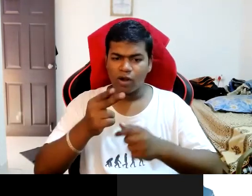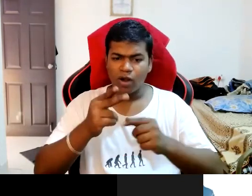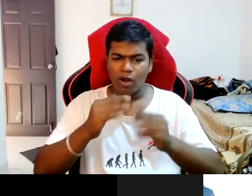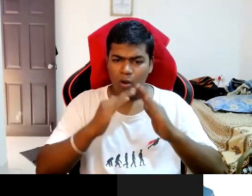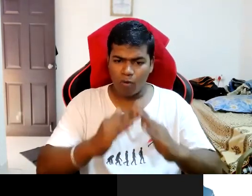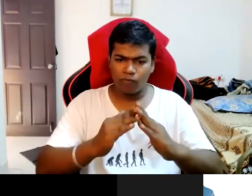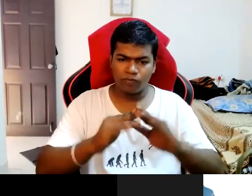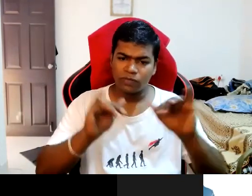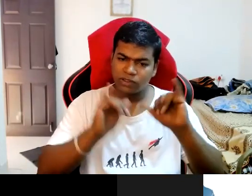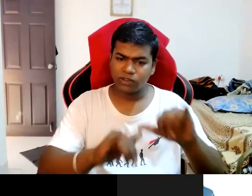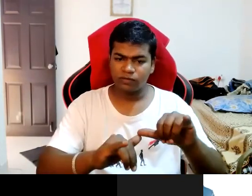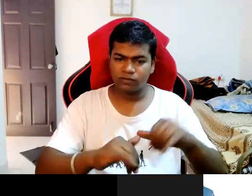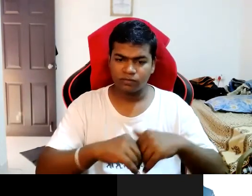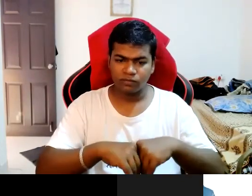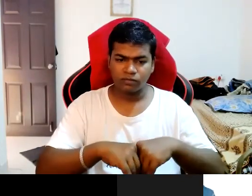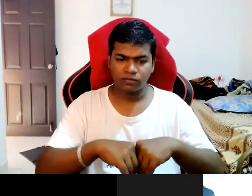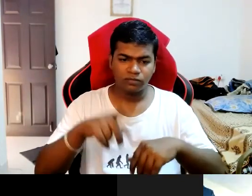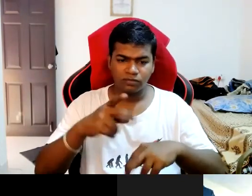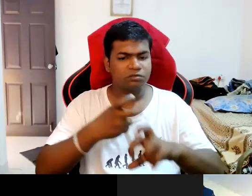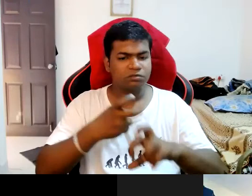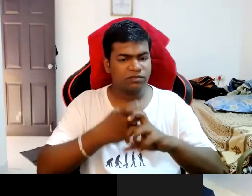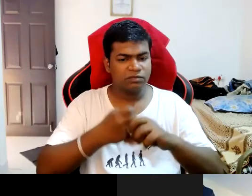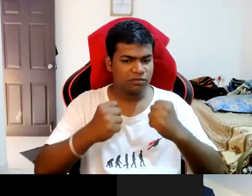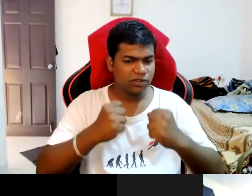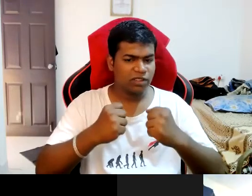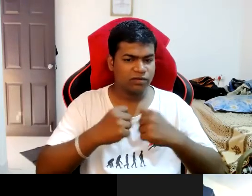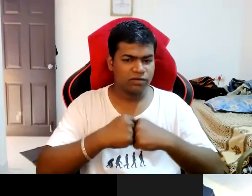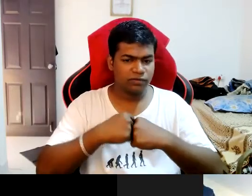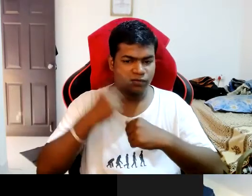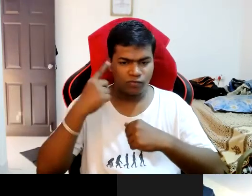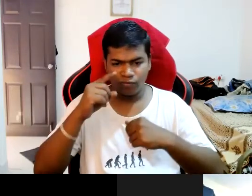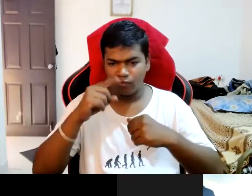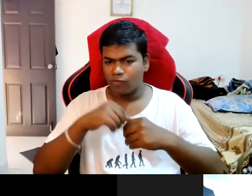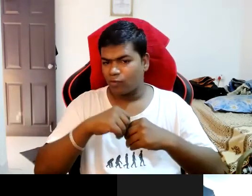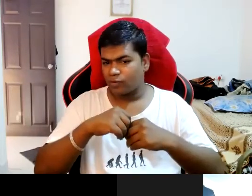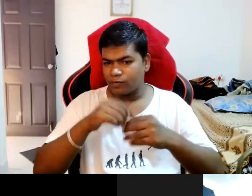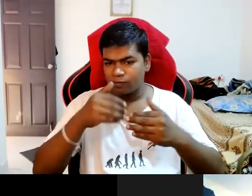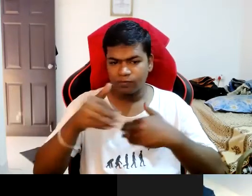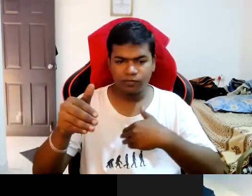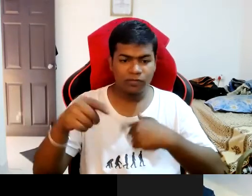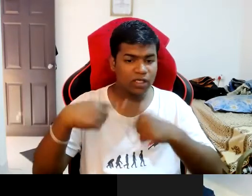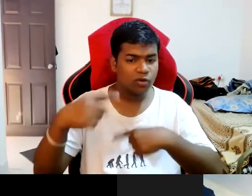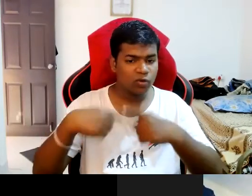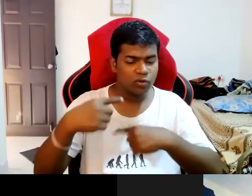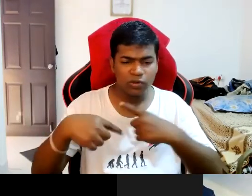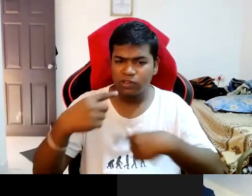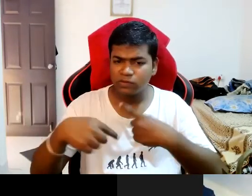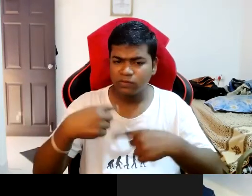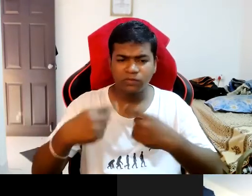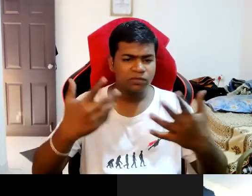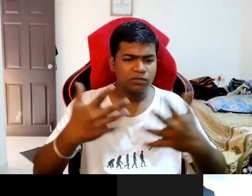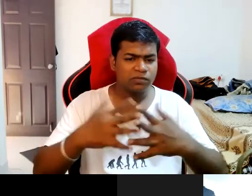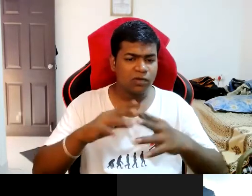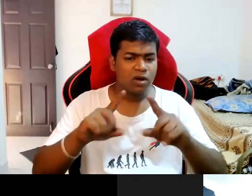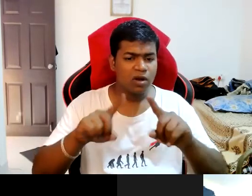so it's become a very challenging for us uh how to to do that daily routine how to do